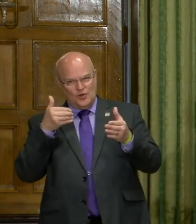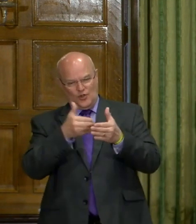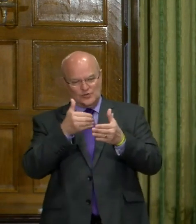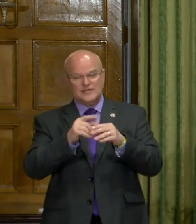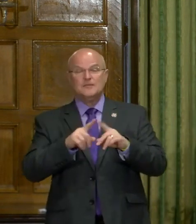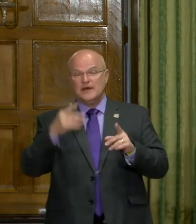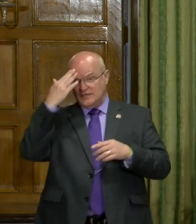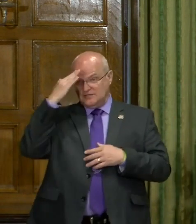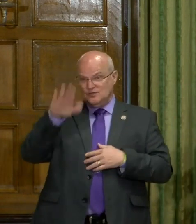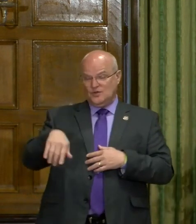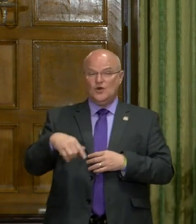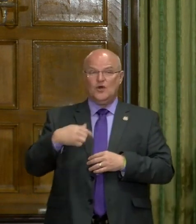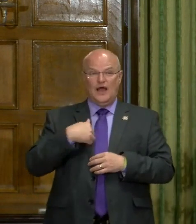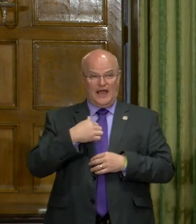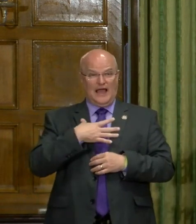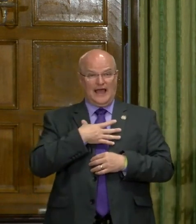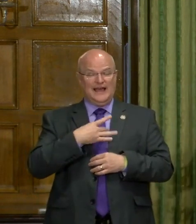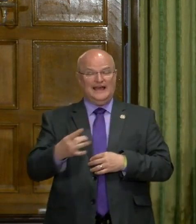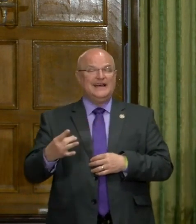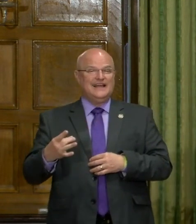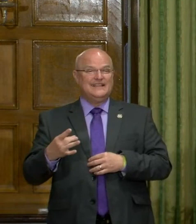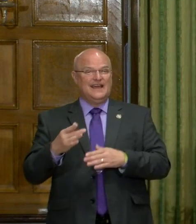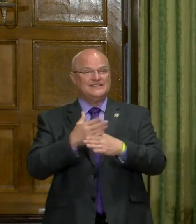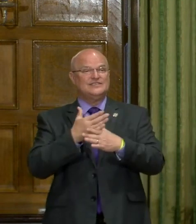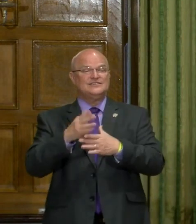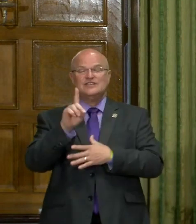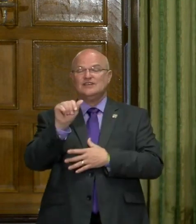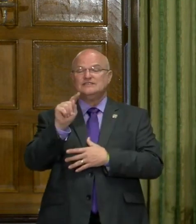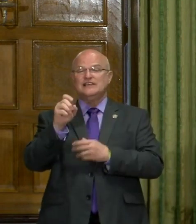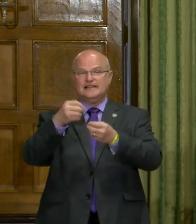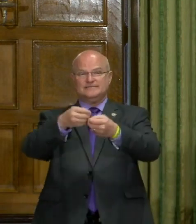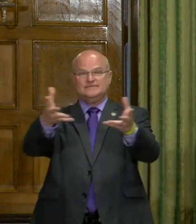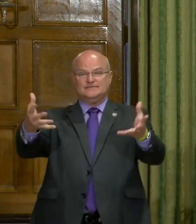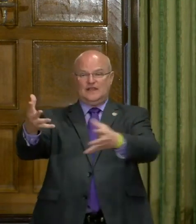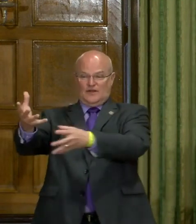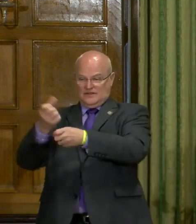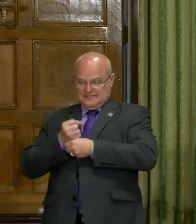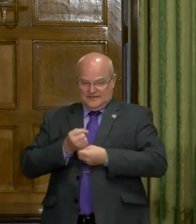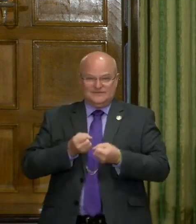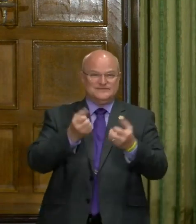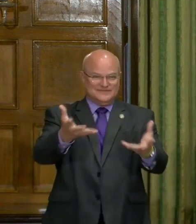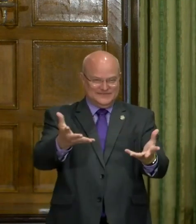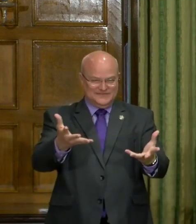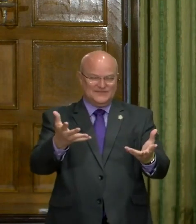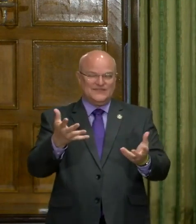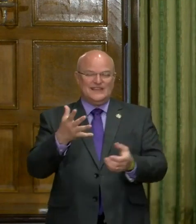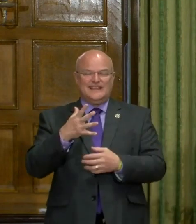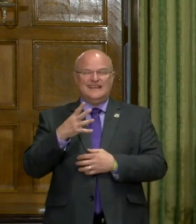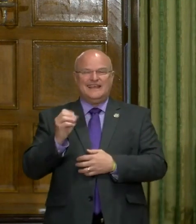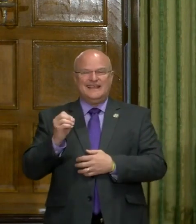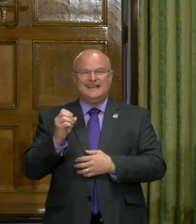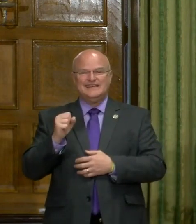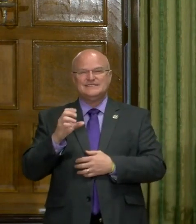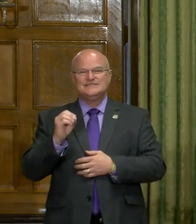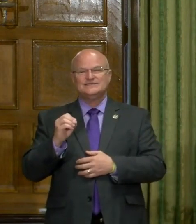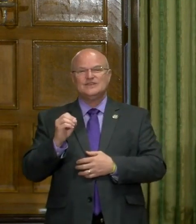closely. But as you know, I, I like to, uh, share data points as I receive those. Uh, and, uh, and so I'll